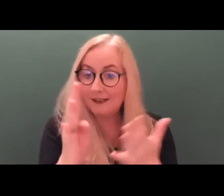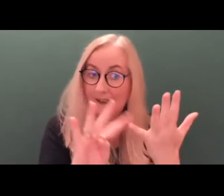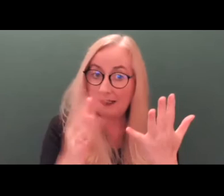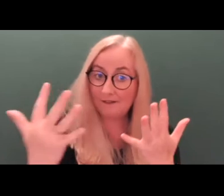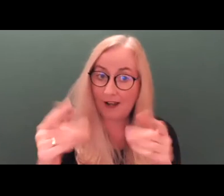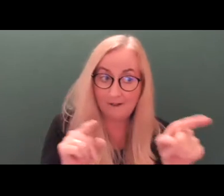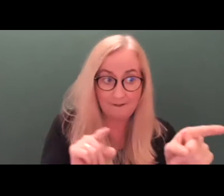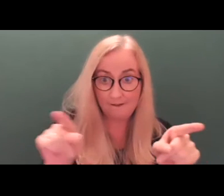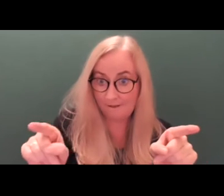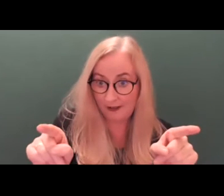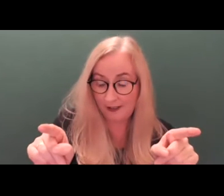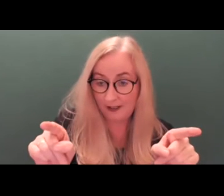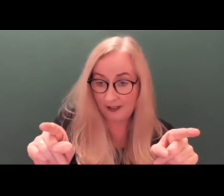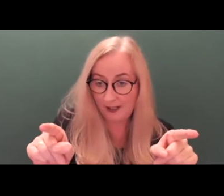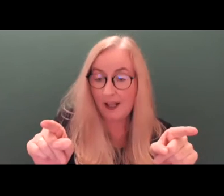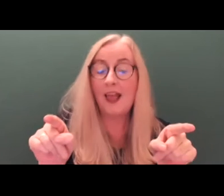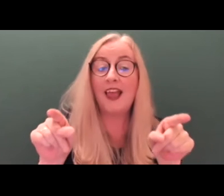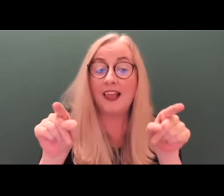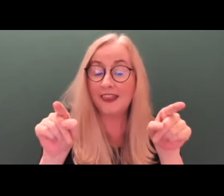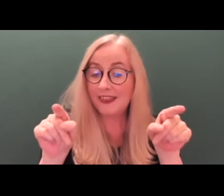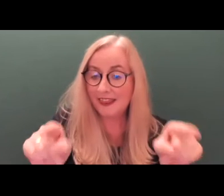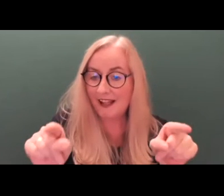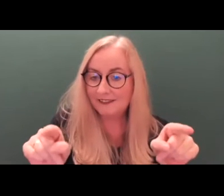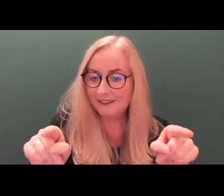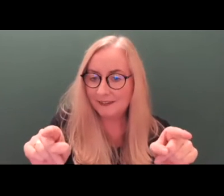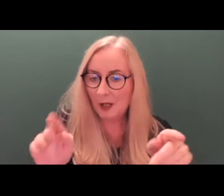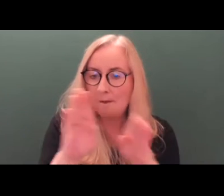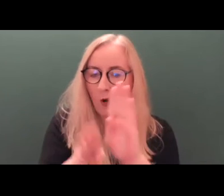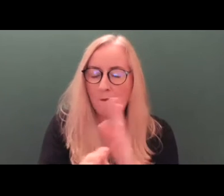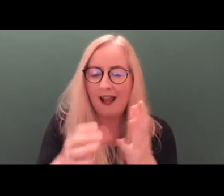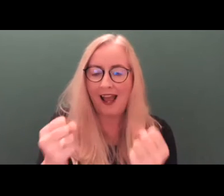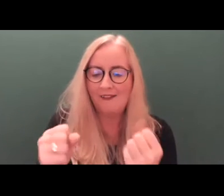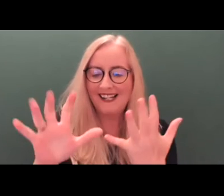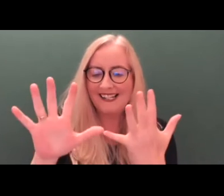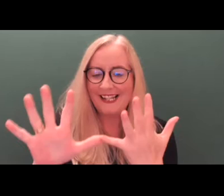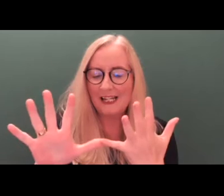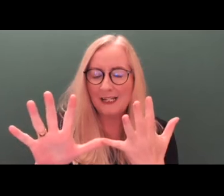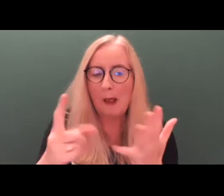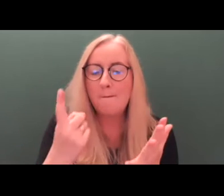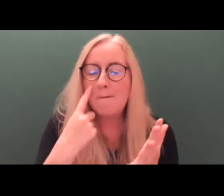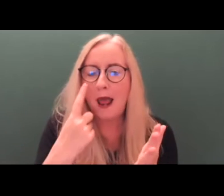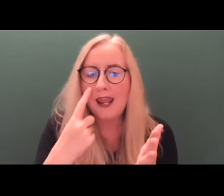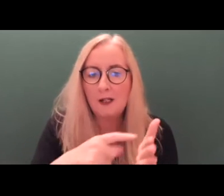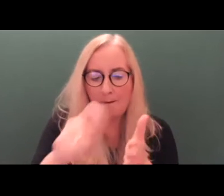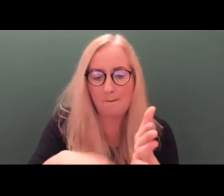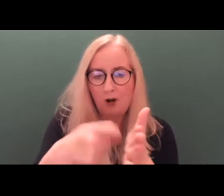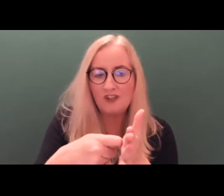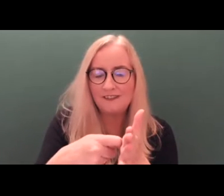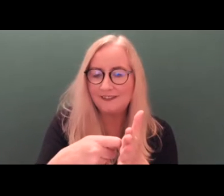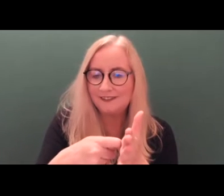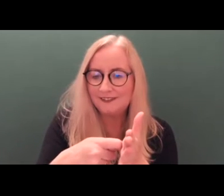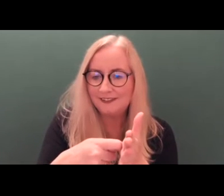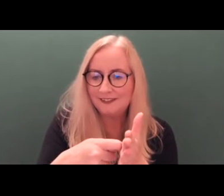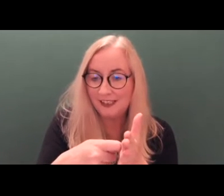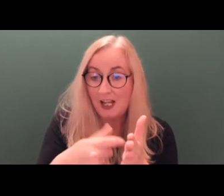And there were then set up 10 pilot projects financed by the parliament directly. And